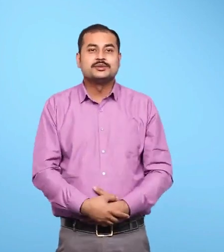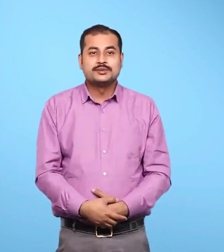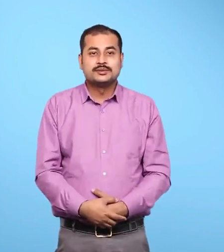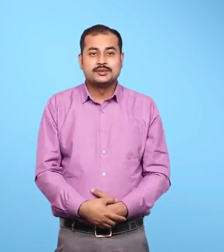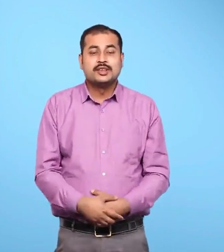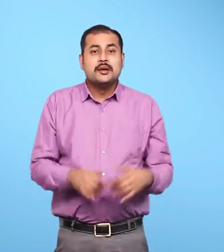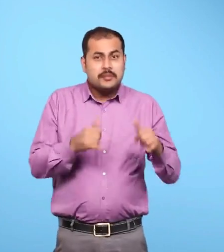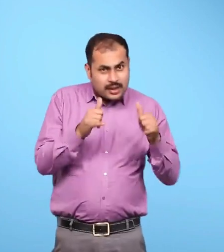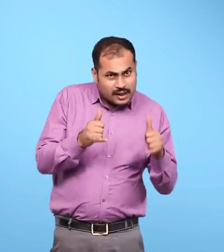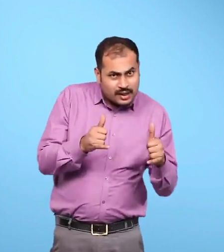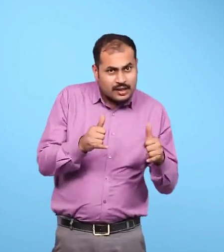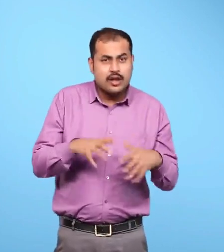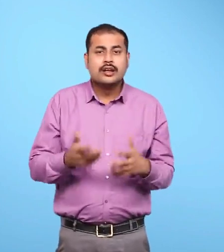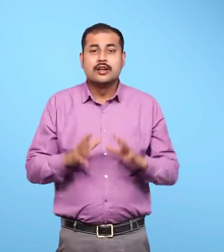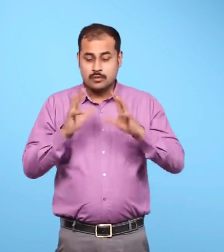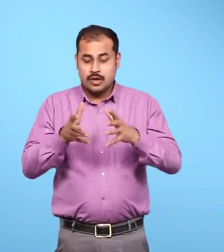3. Football